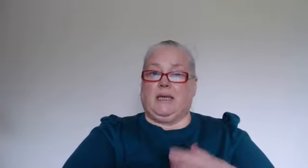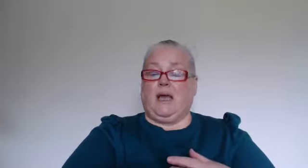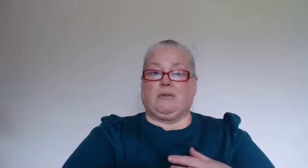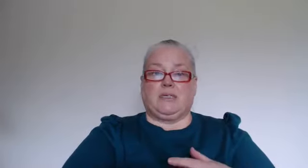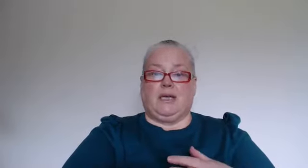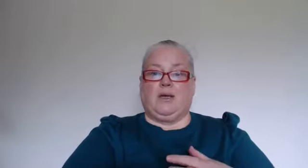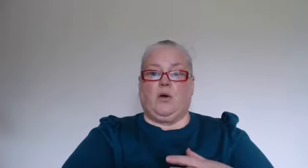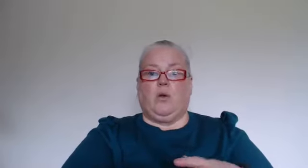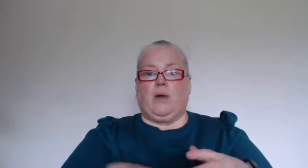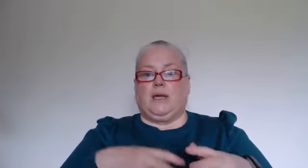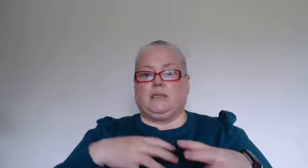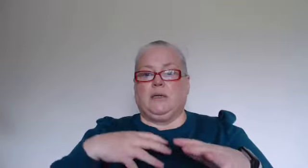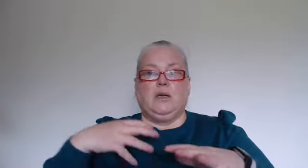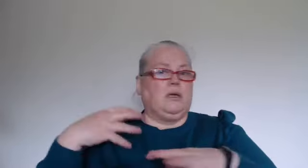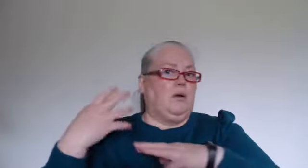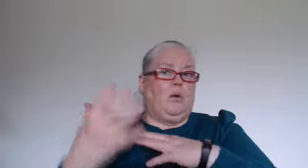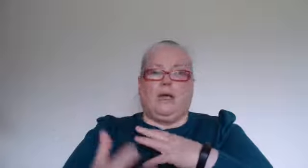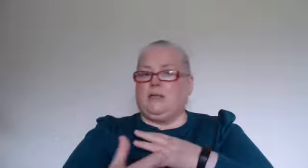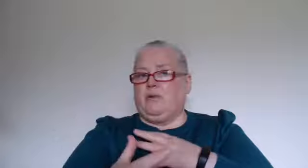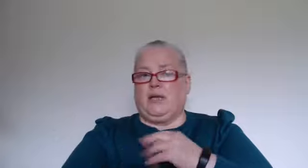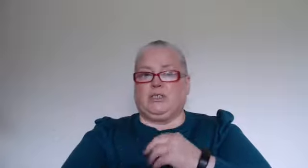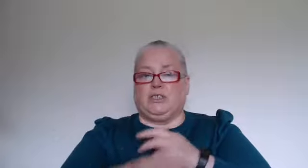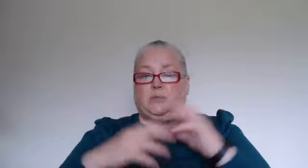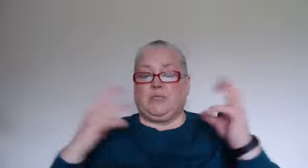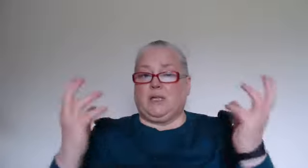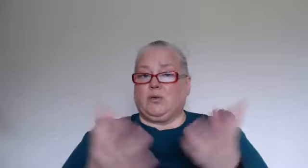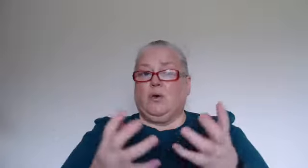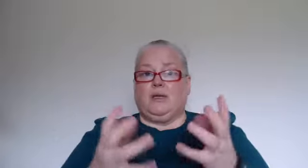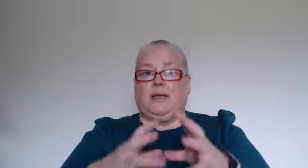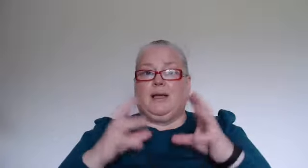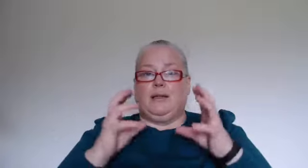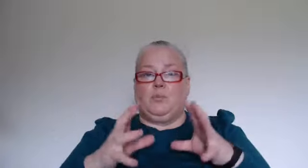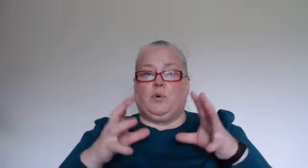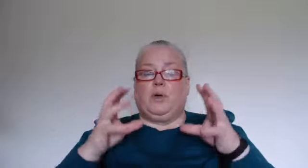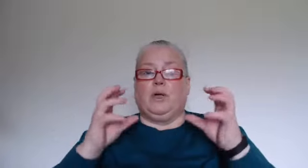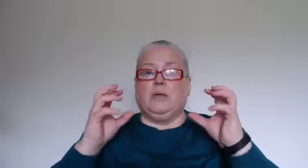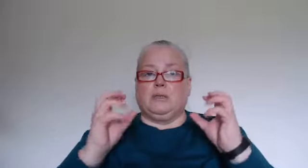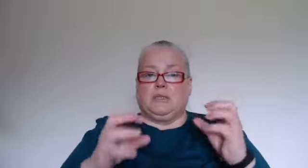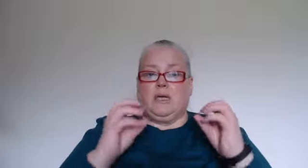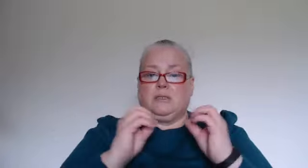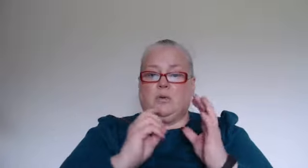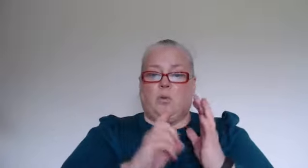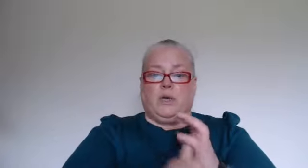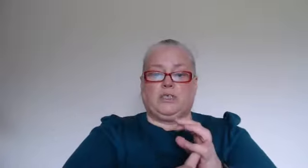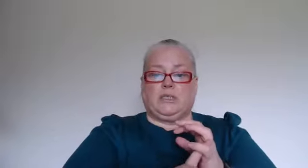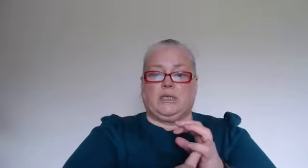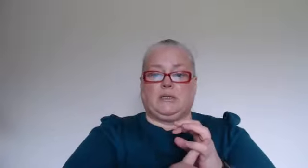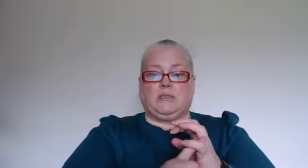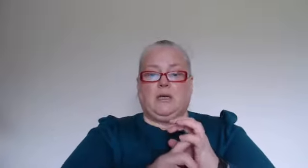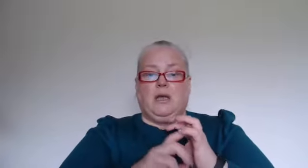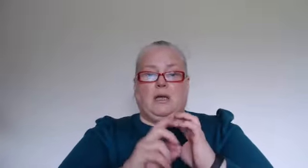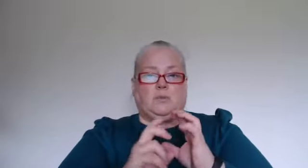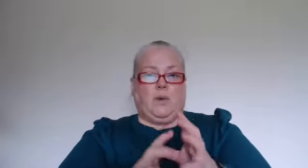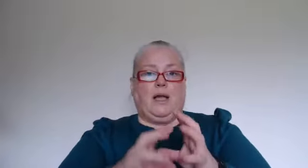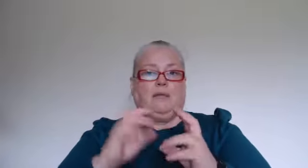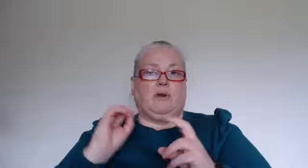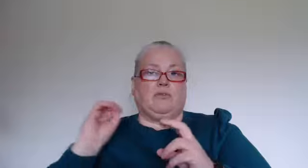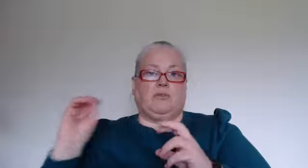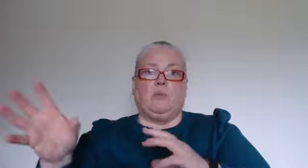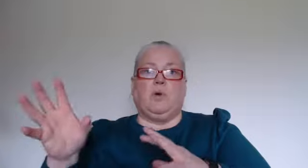how to say no and you know healthy relationships that's all in that and that book contains worksheets as well there are three more